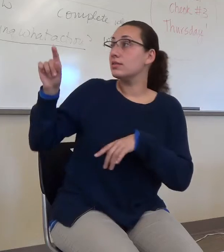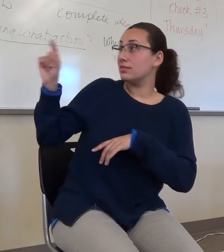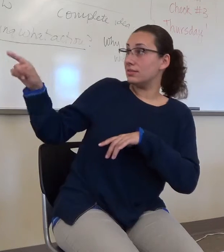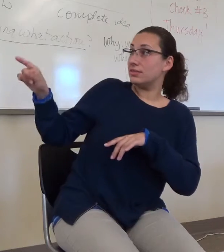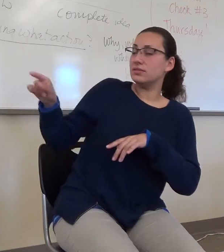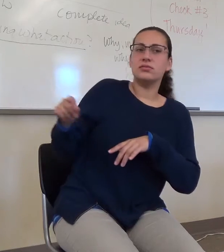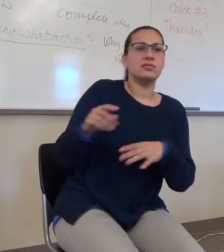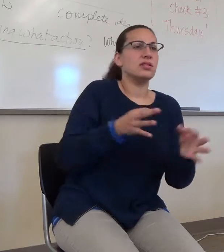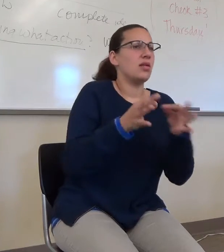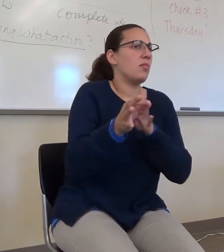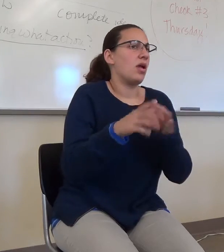baseball?